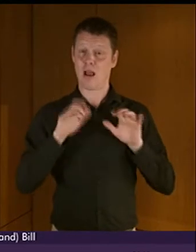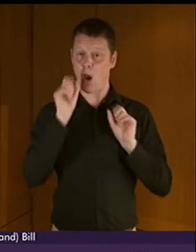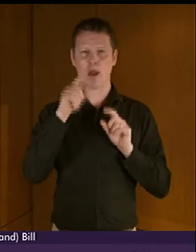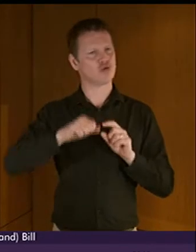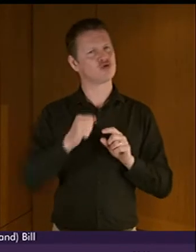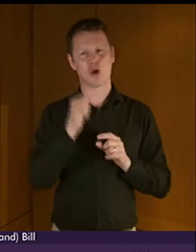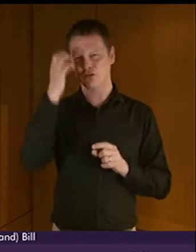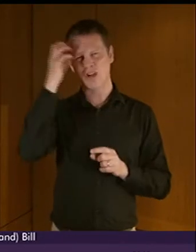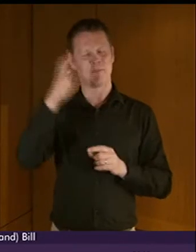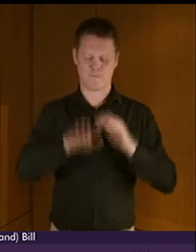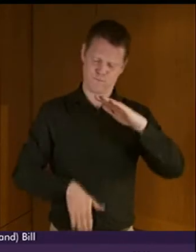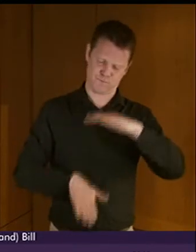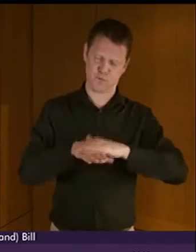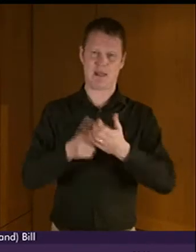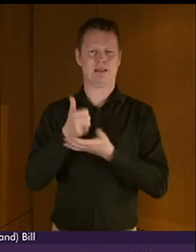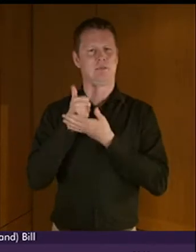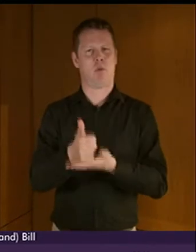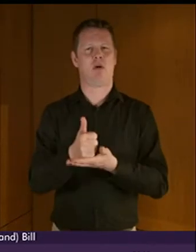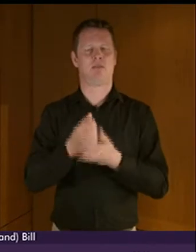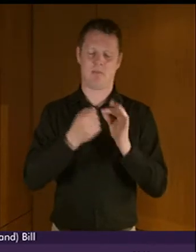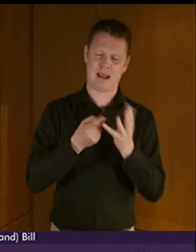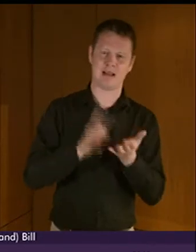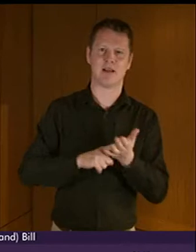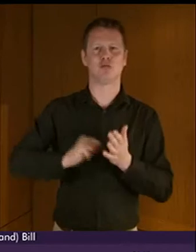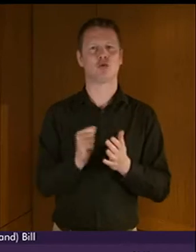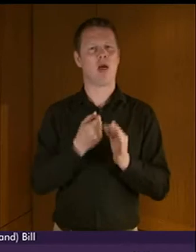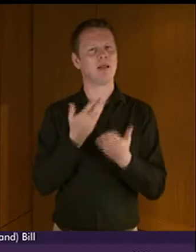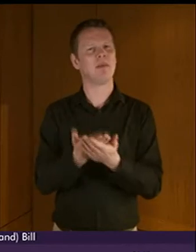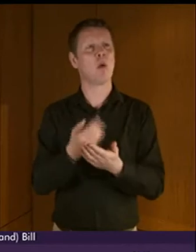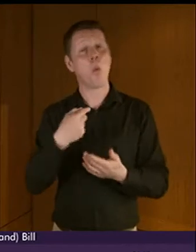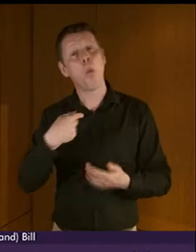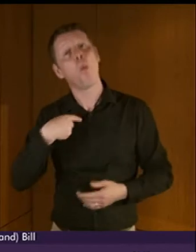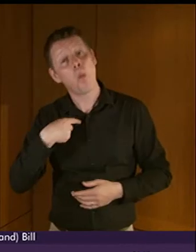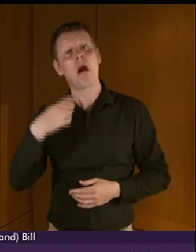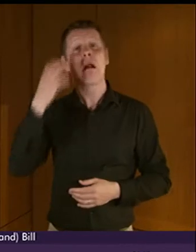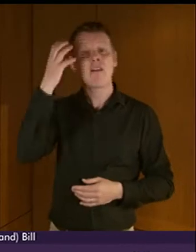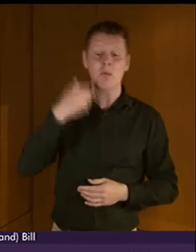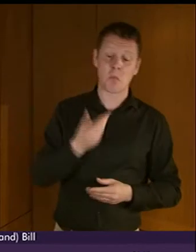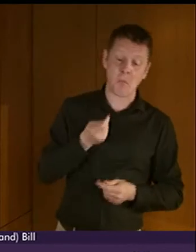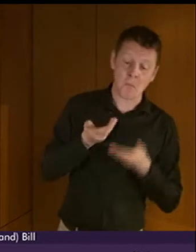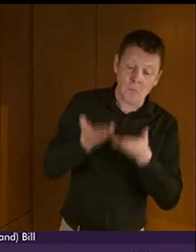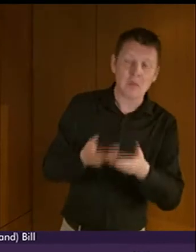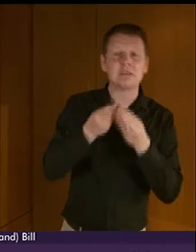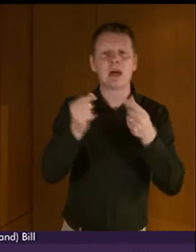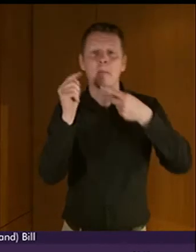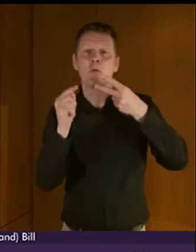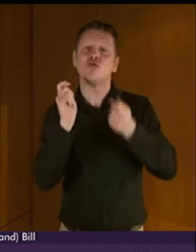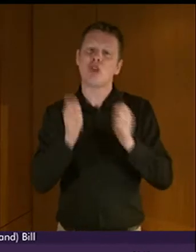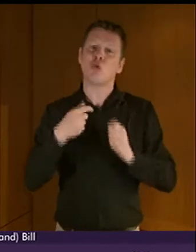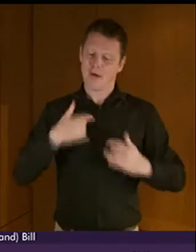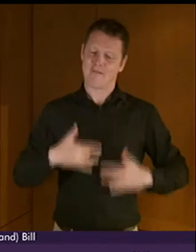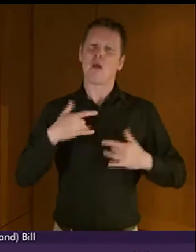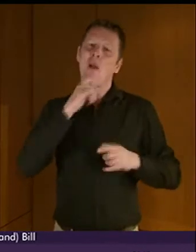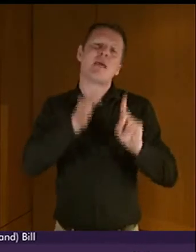supports the BSL Scotland Bill, and we have suggested some changes which we think will improve it, and which I think